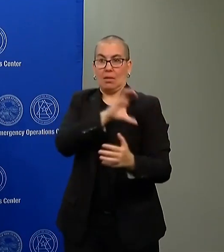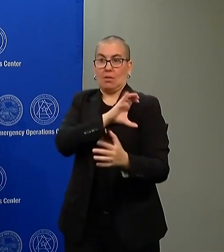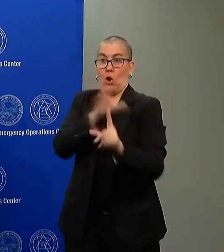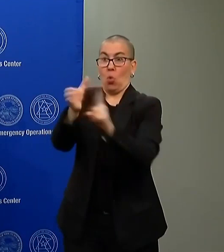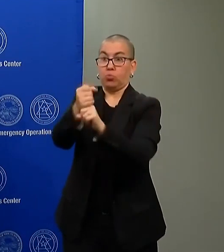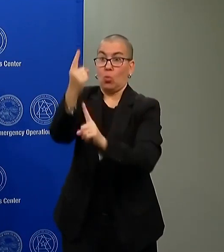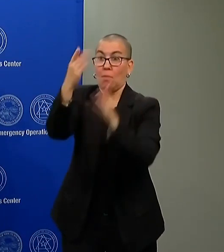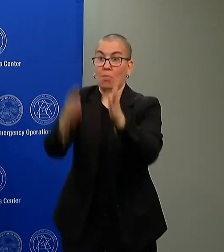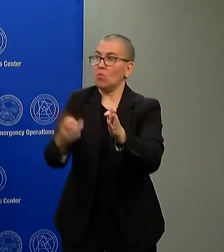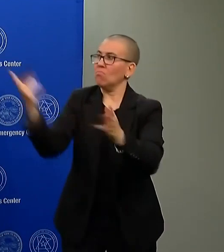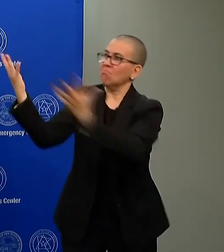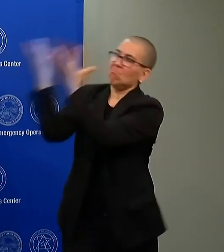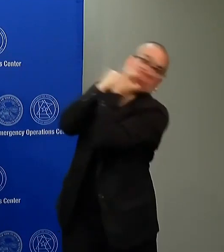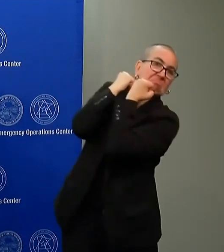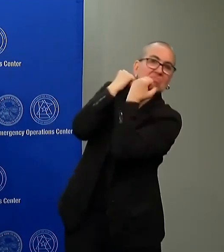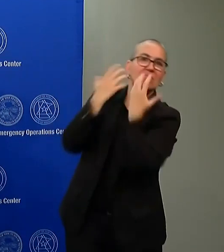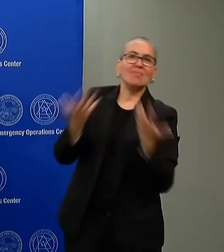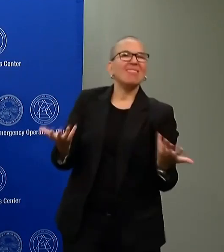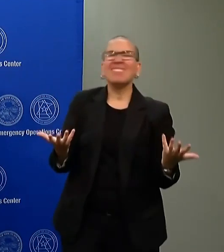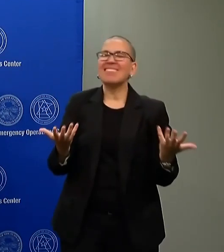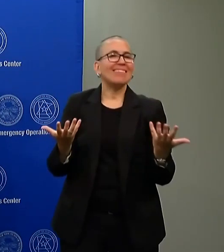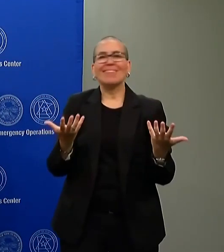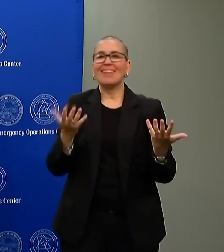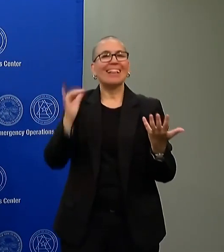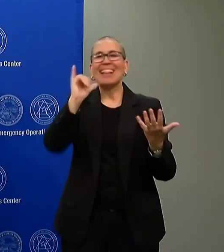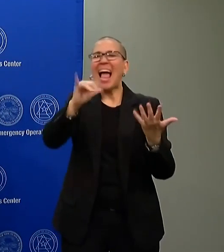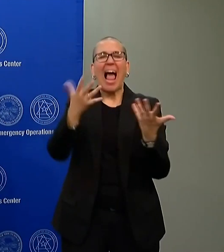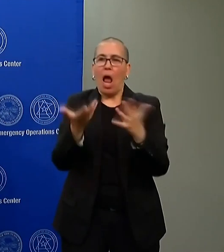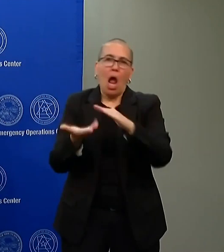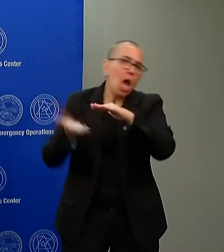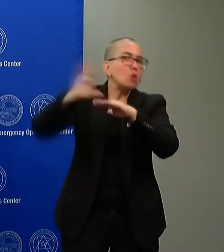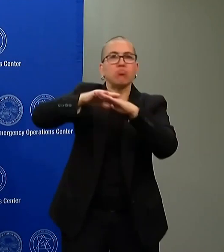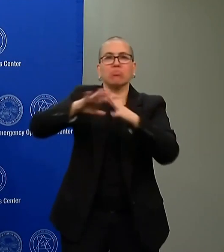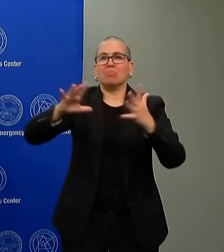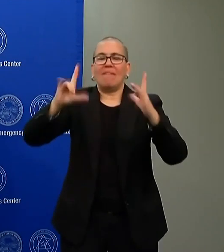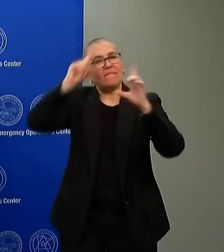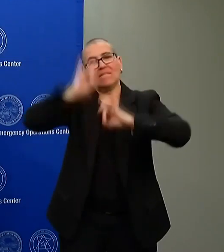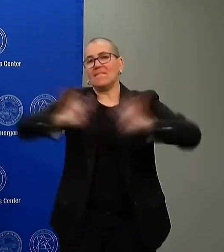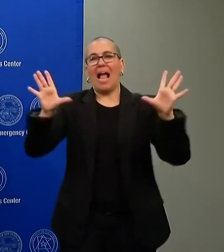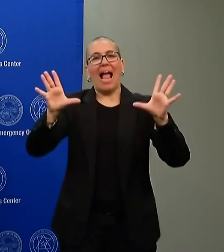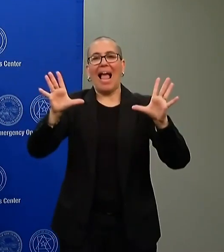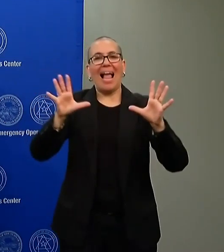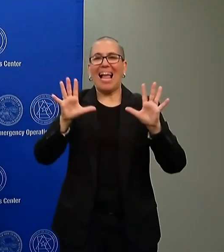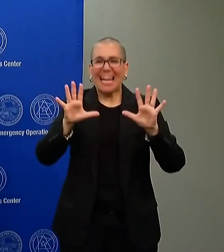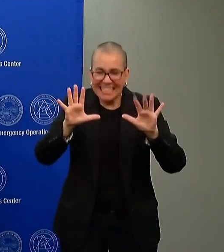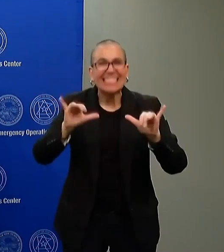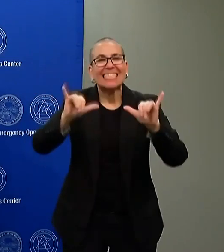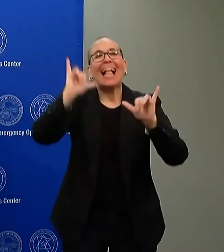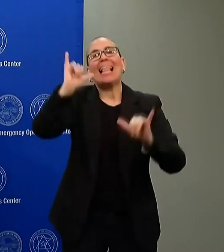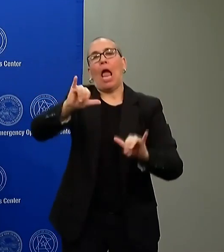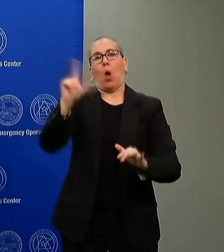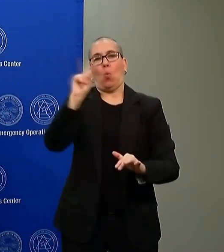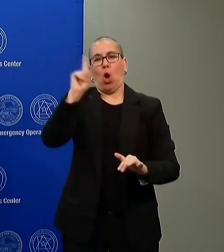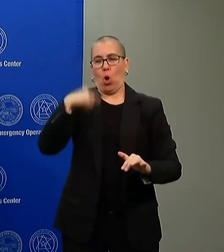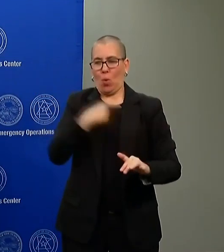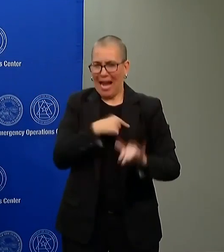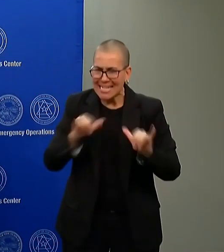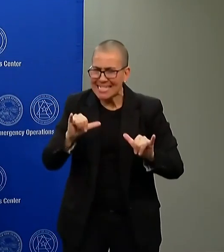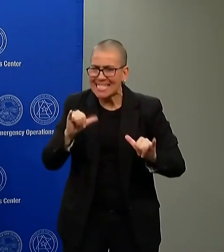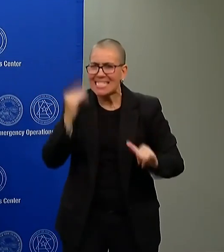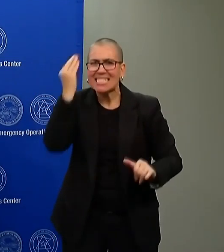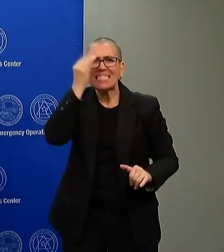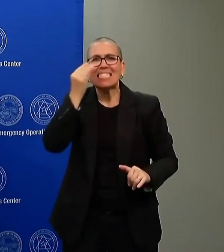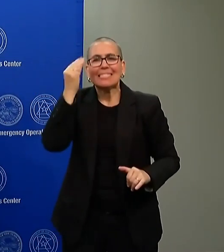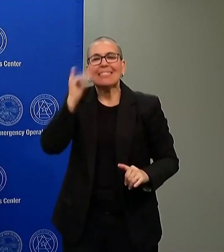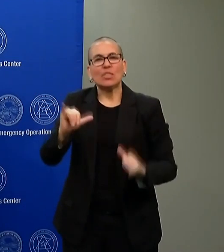by triggering some form of force. And so this became a very difficult situation that was not about planning or